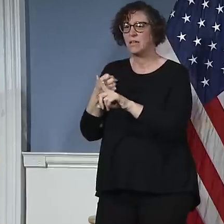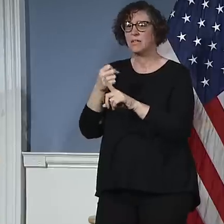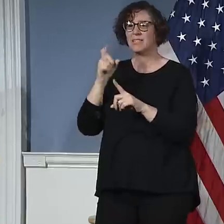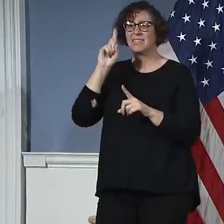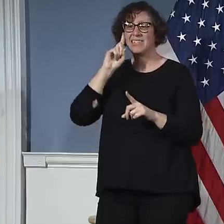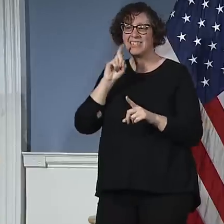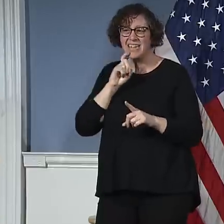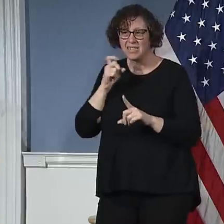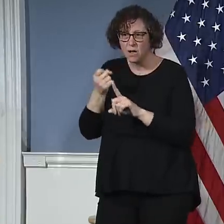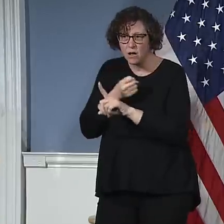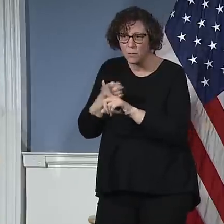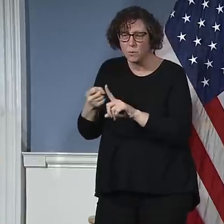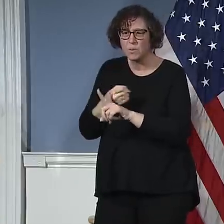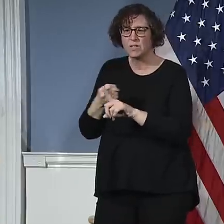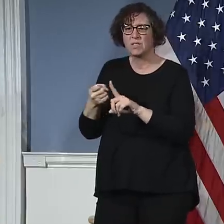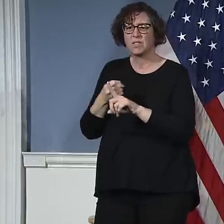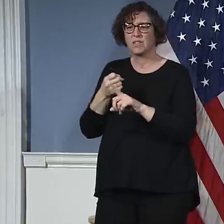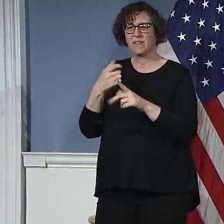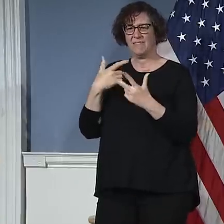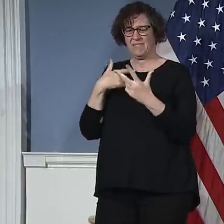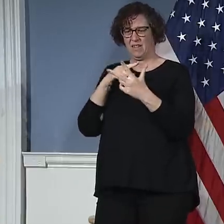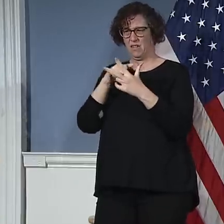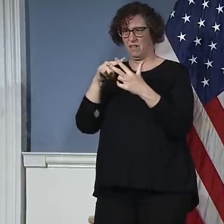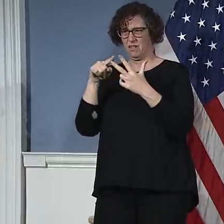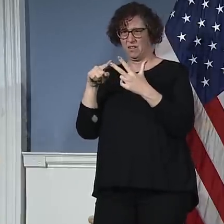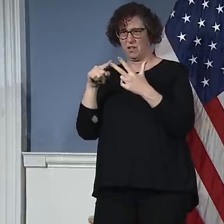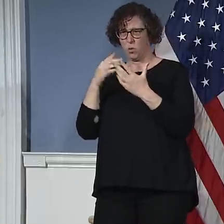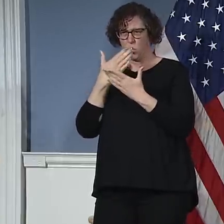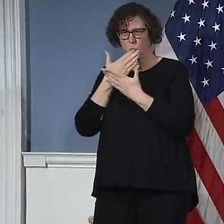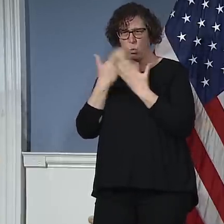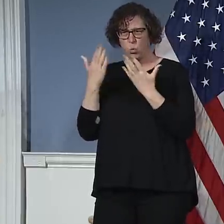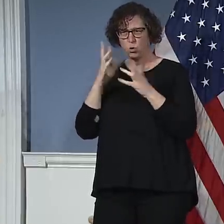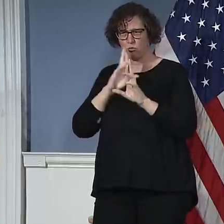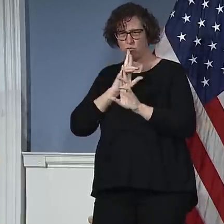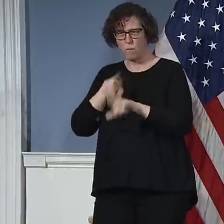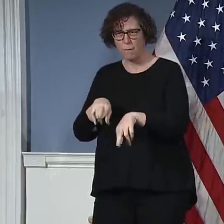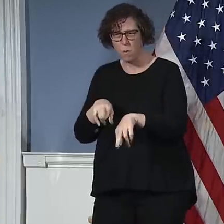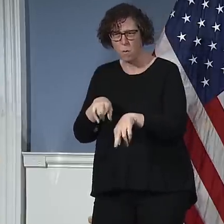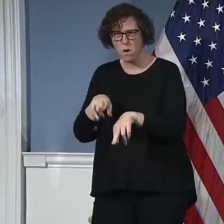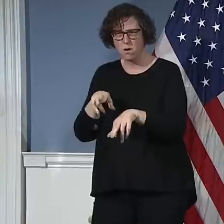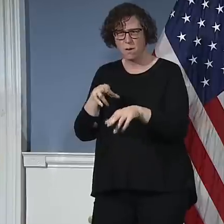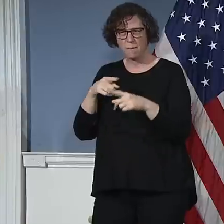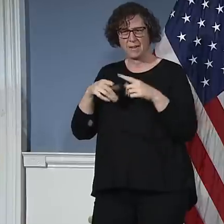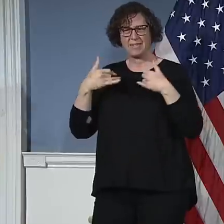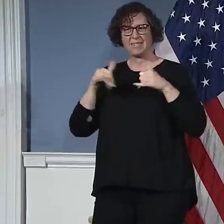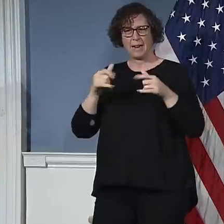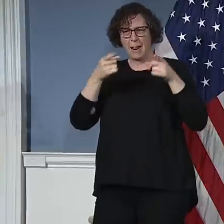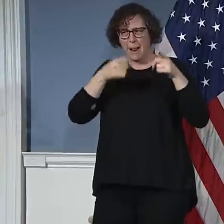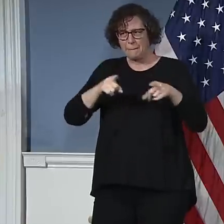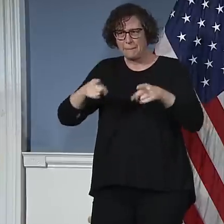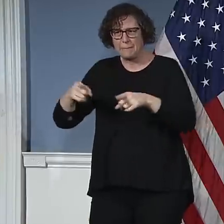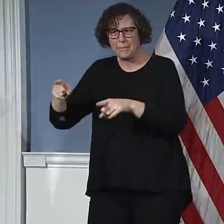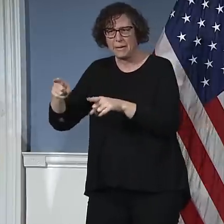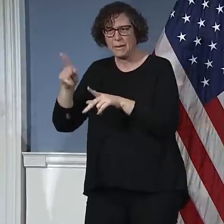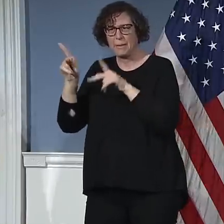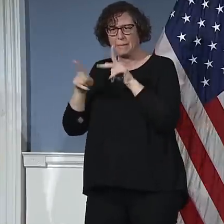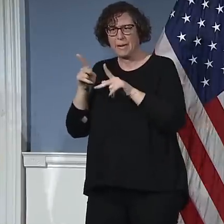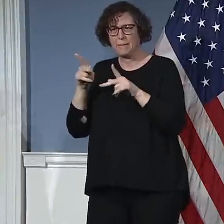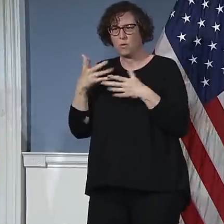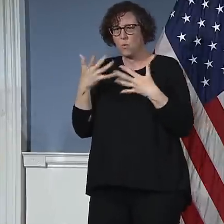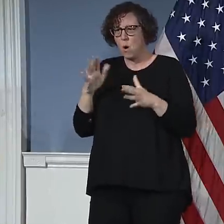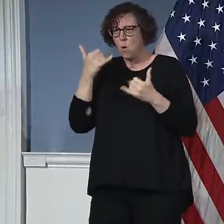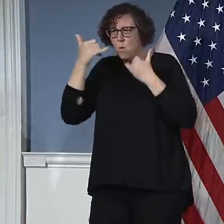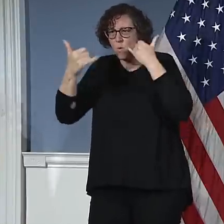intensely over the last few years, and our message is always clear. It is crucial, God forbid, anyone is the victim